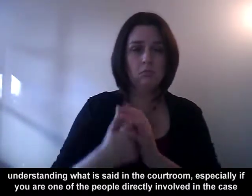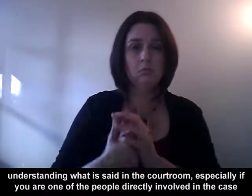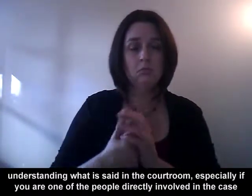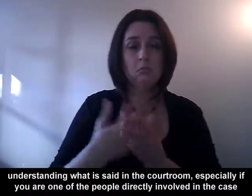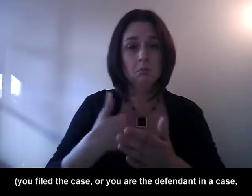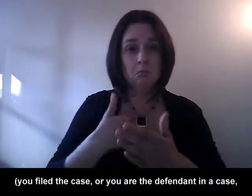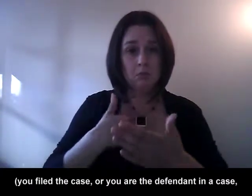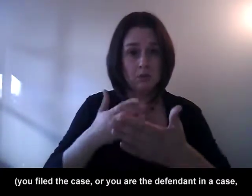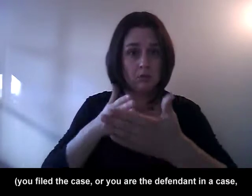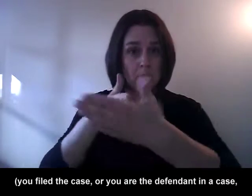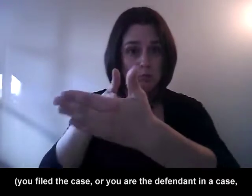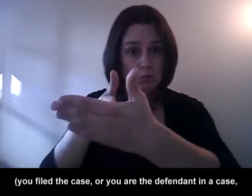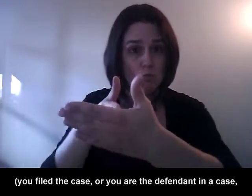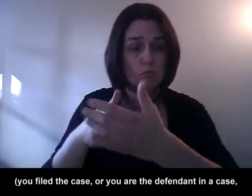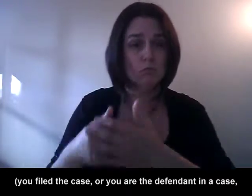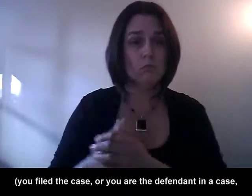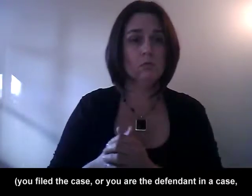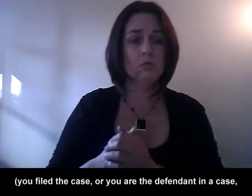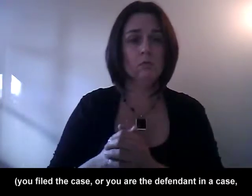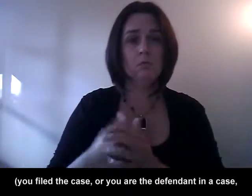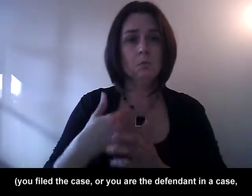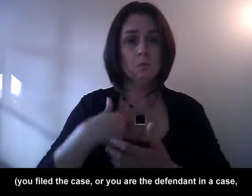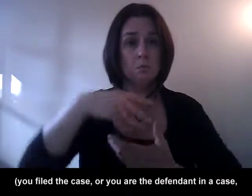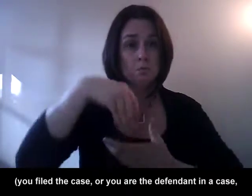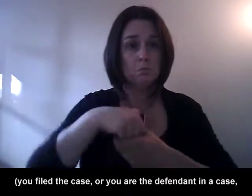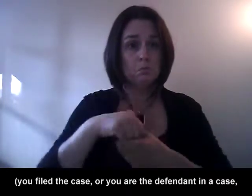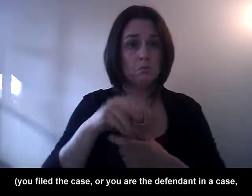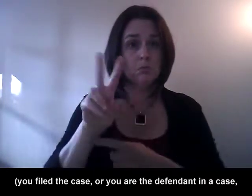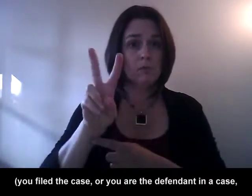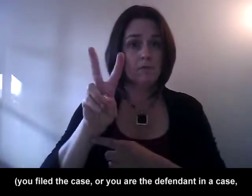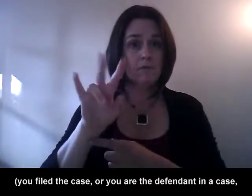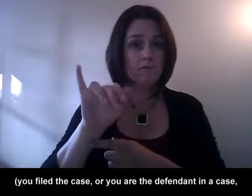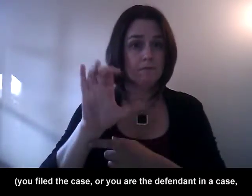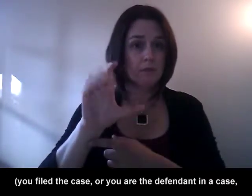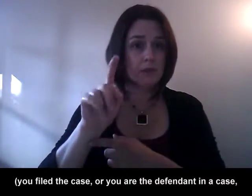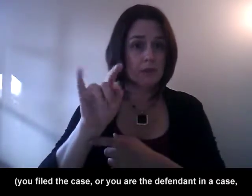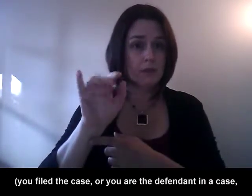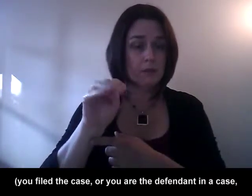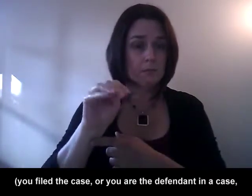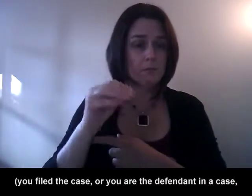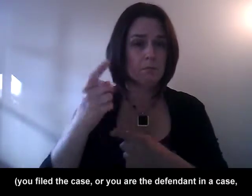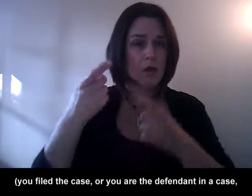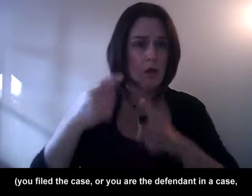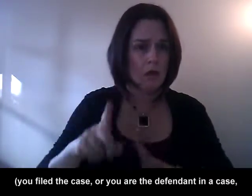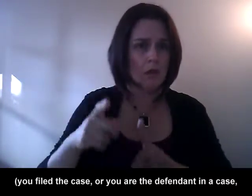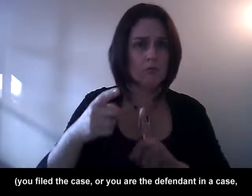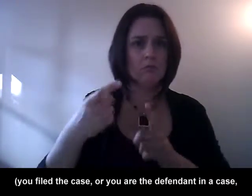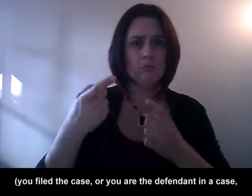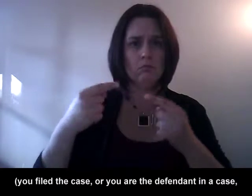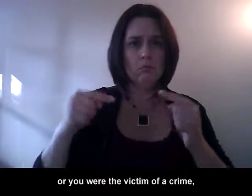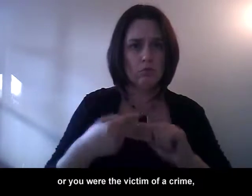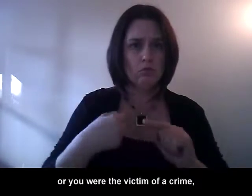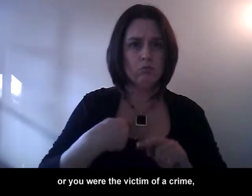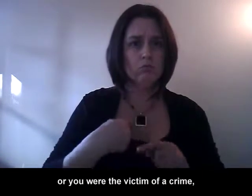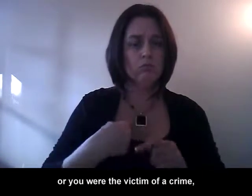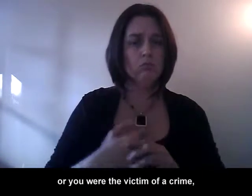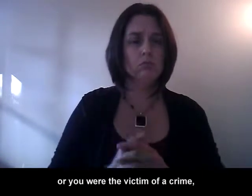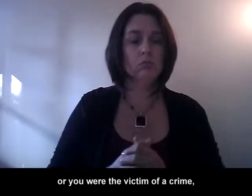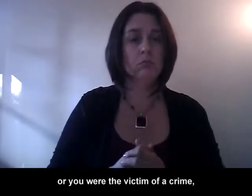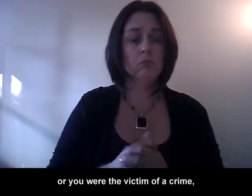case. You filed the case, or you are the defendant in a case, or you